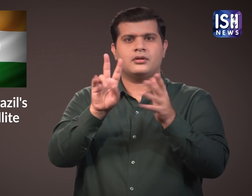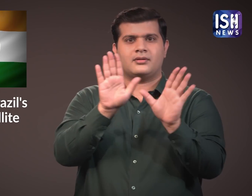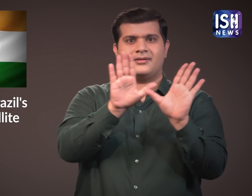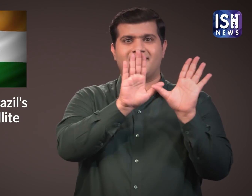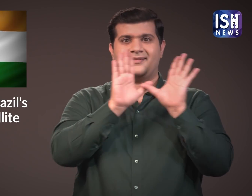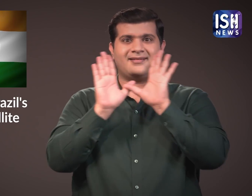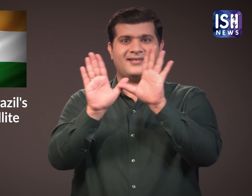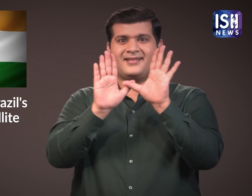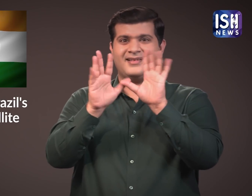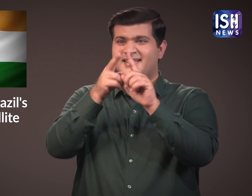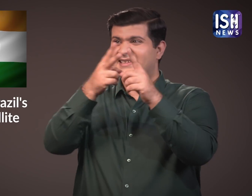basis.